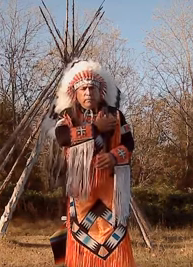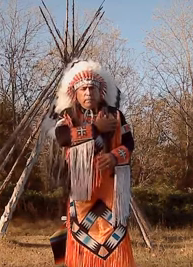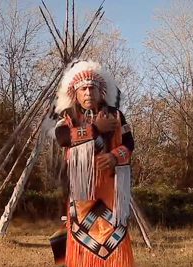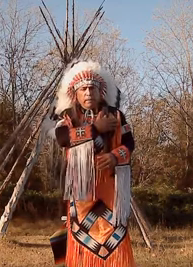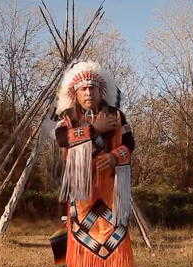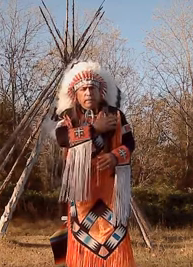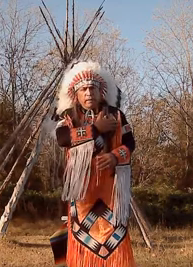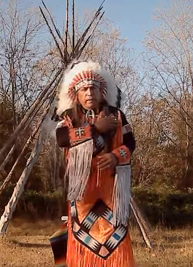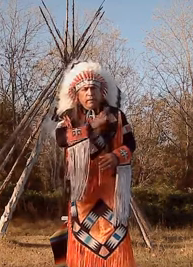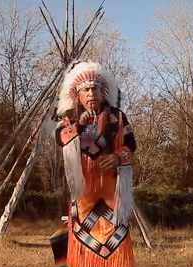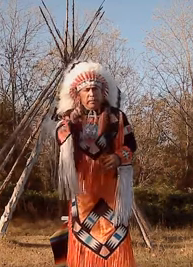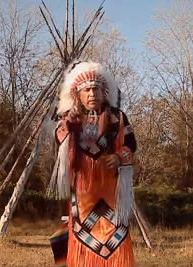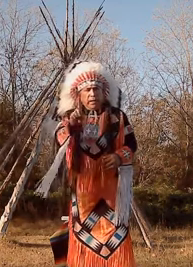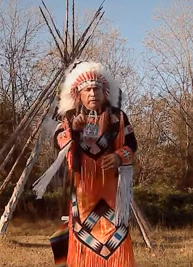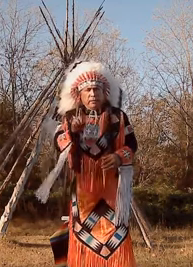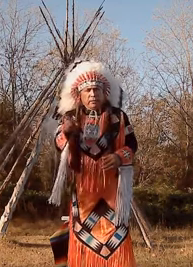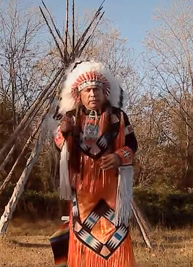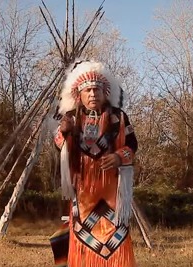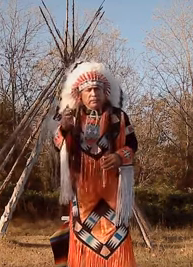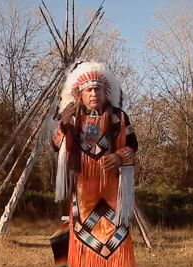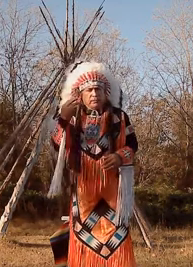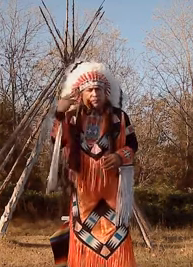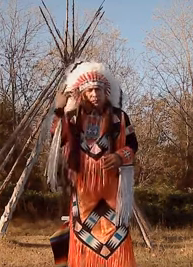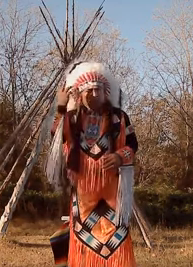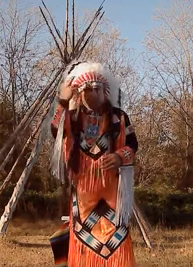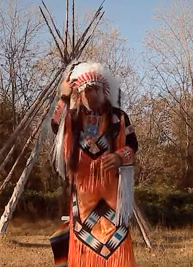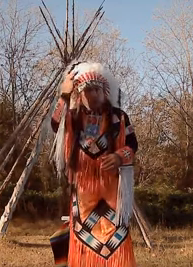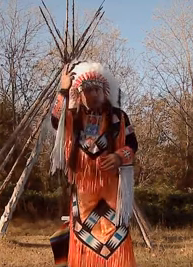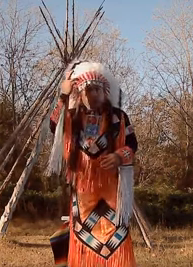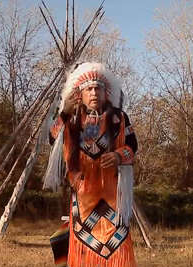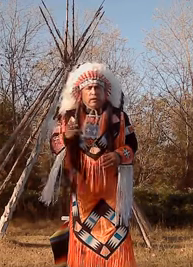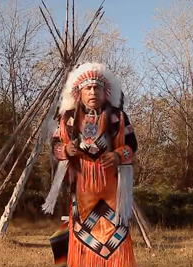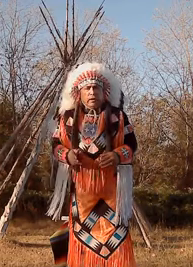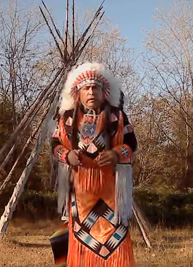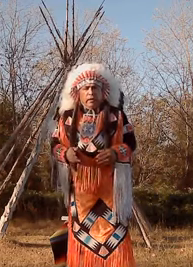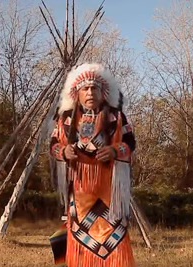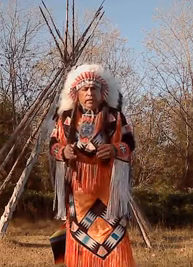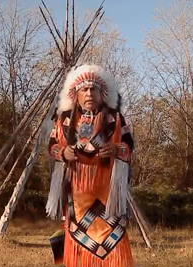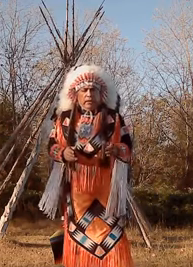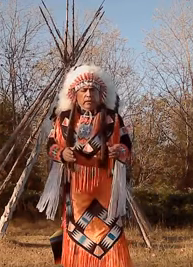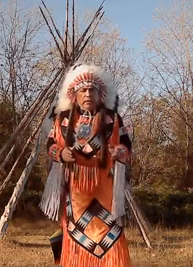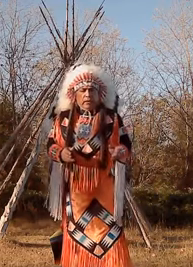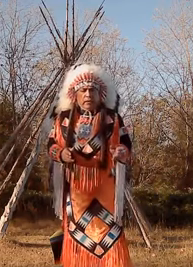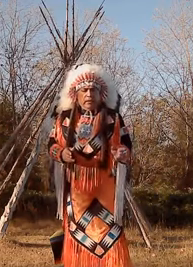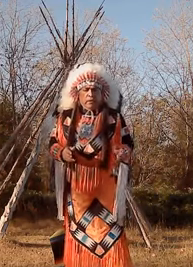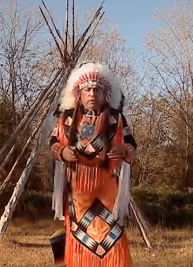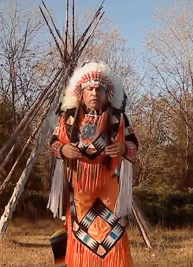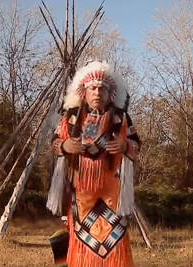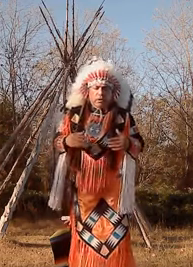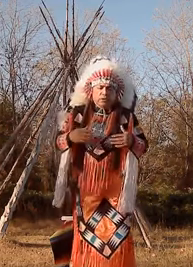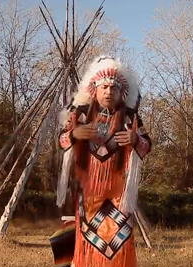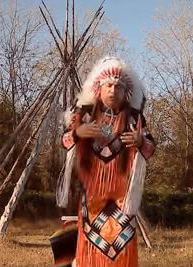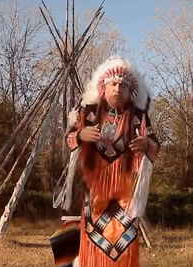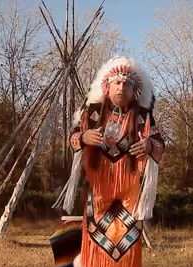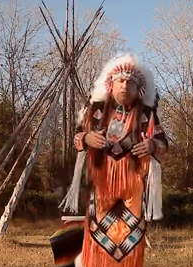that man since we've